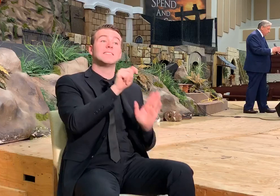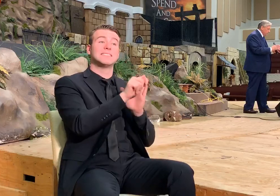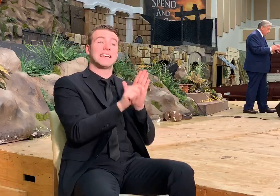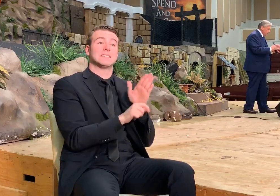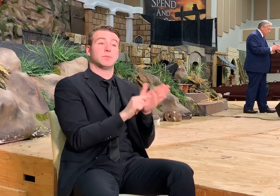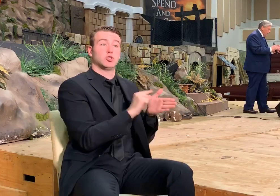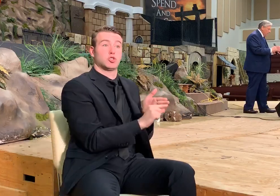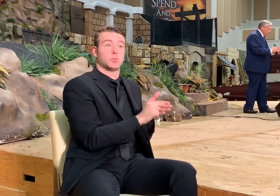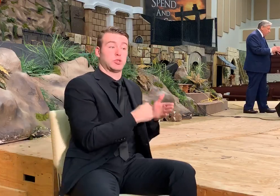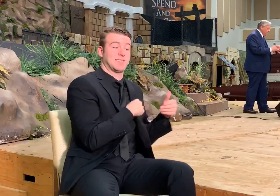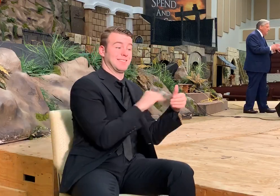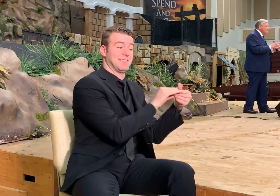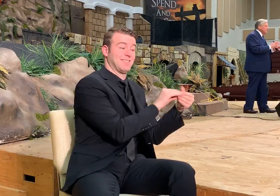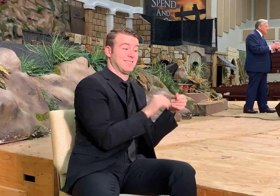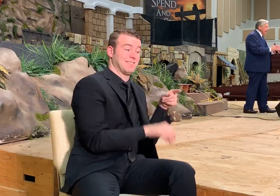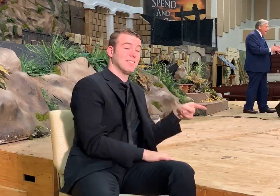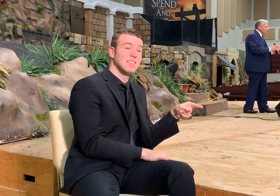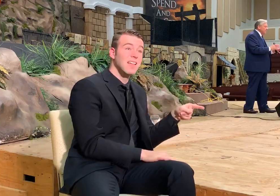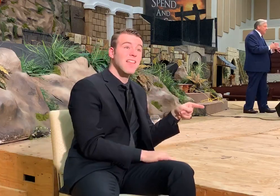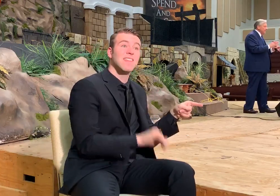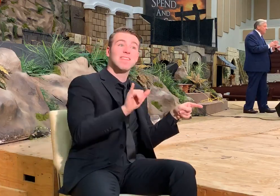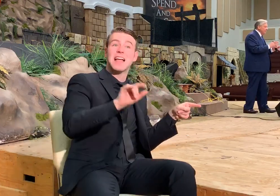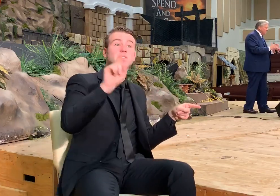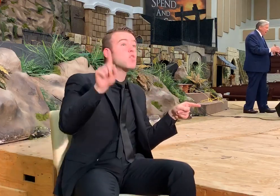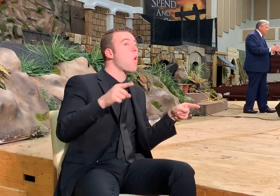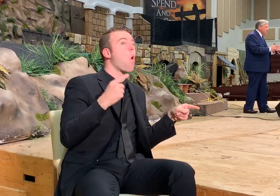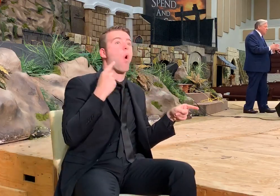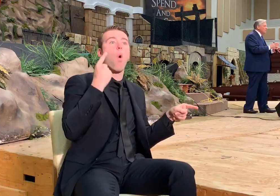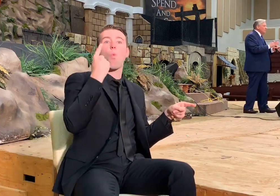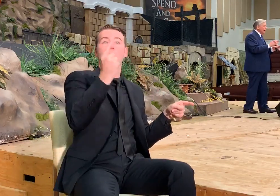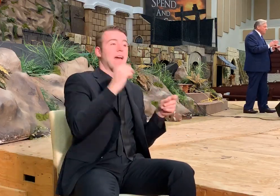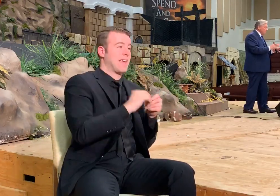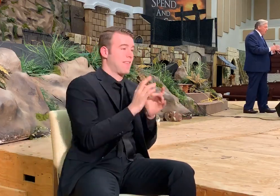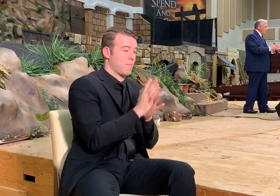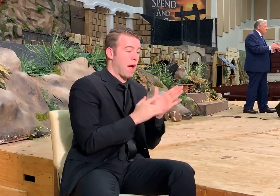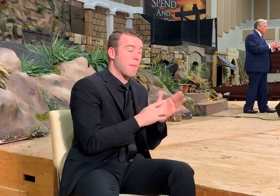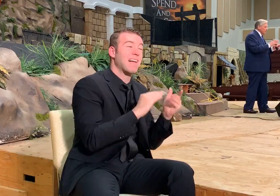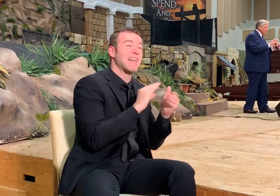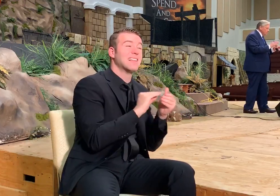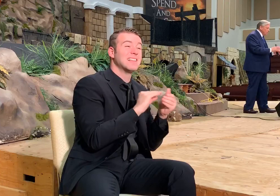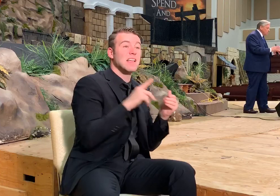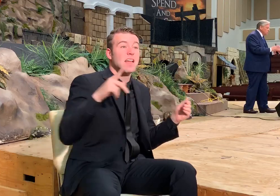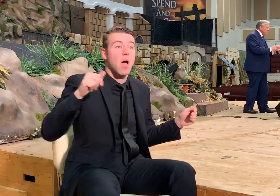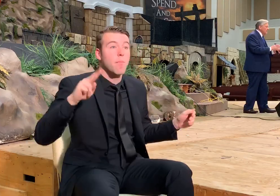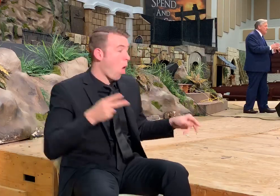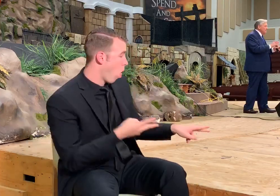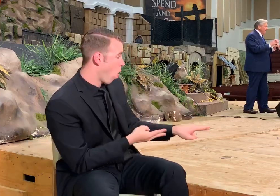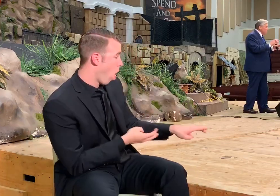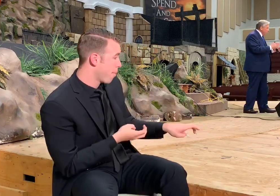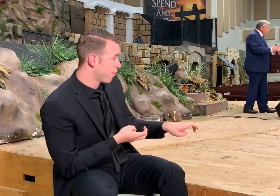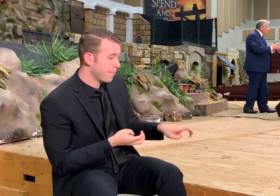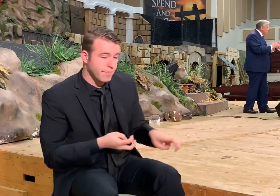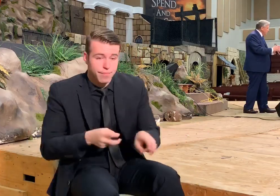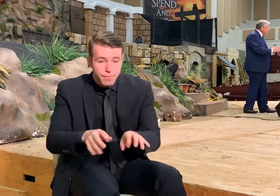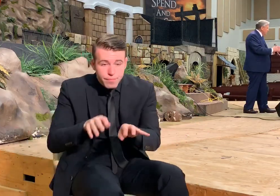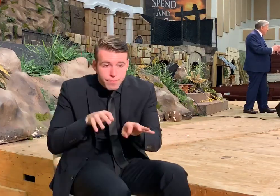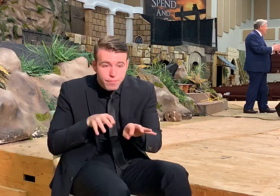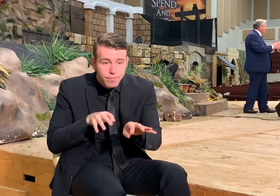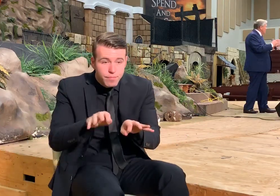scripture is the only type in the Bible that Paul could have used that